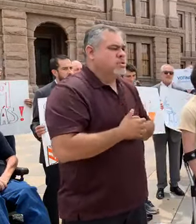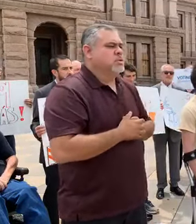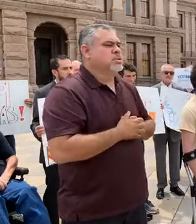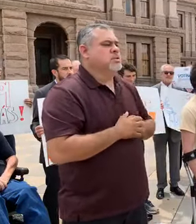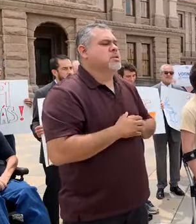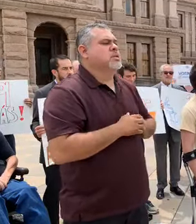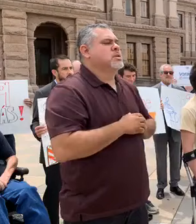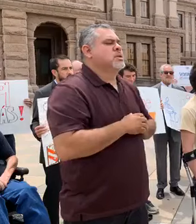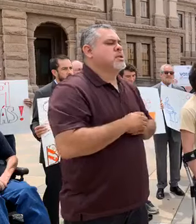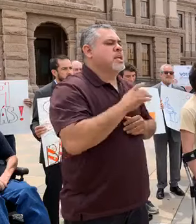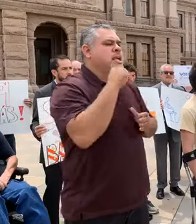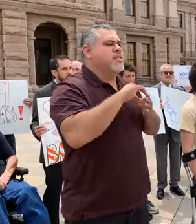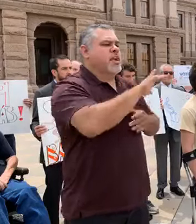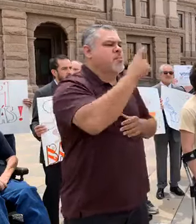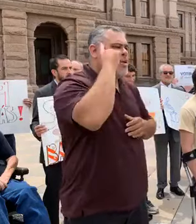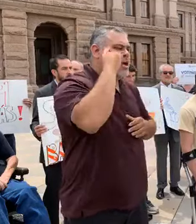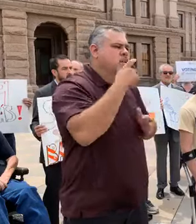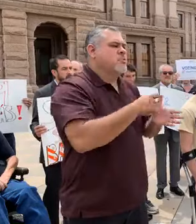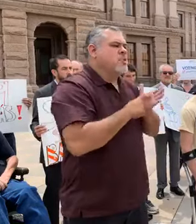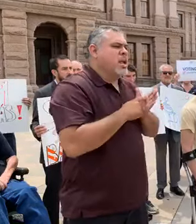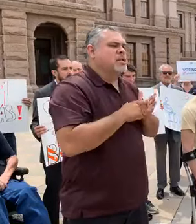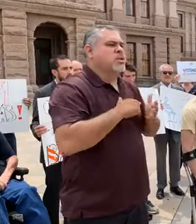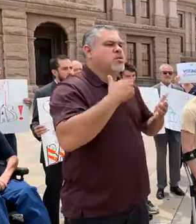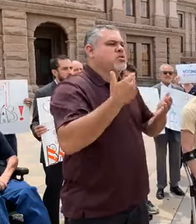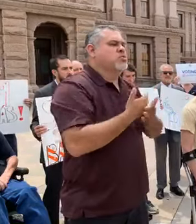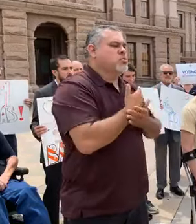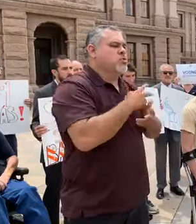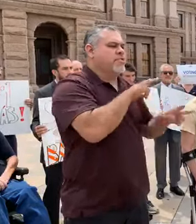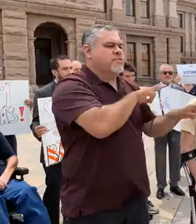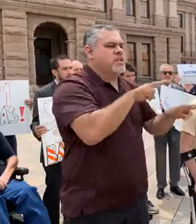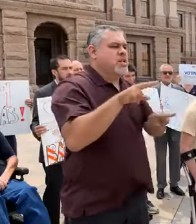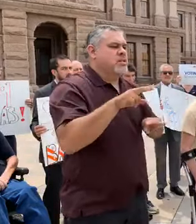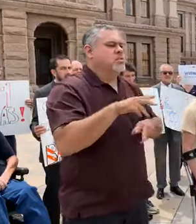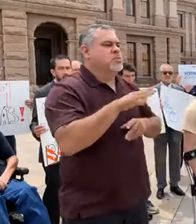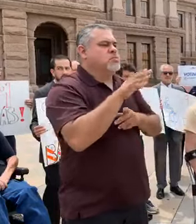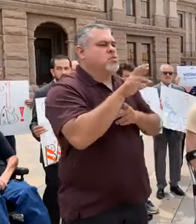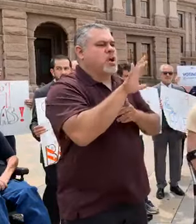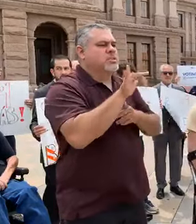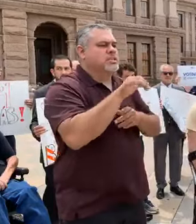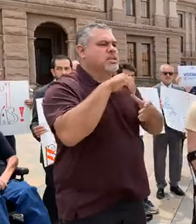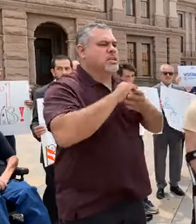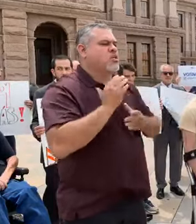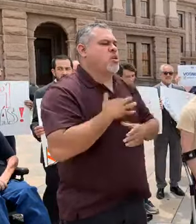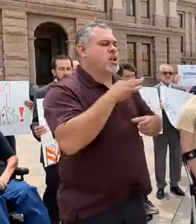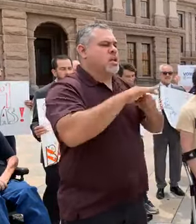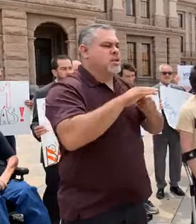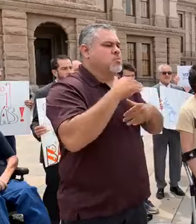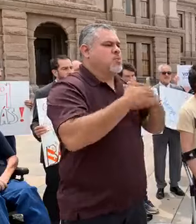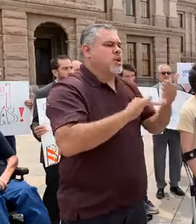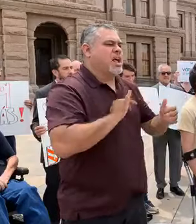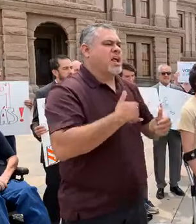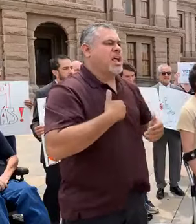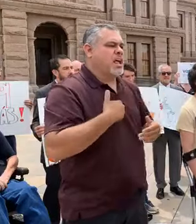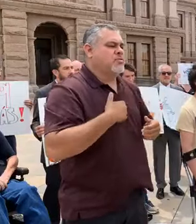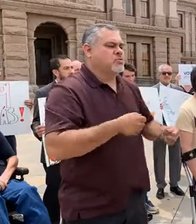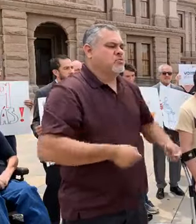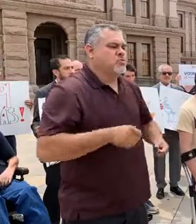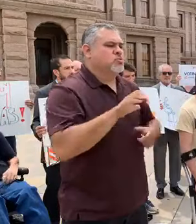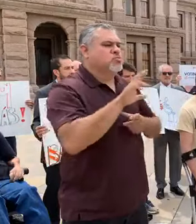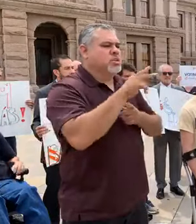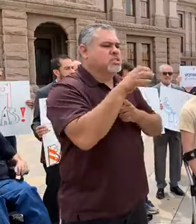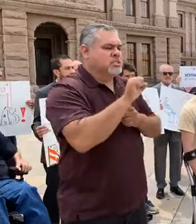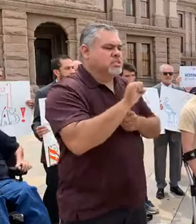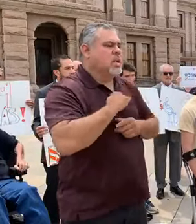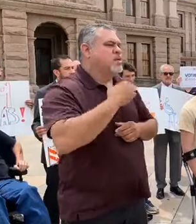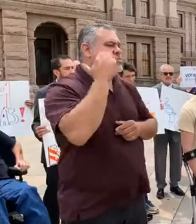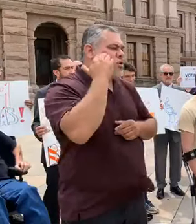in their minds a whole new surveillance bureaucracy in our election process. I've got crutches. I know